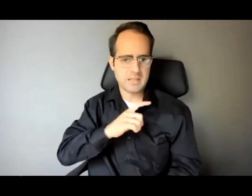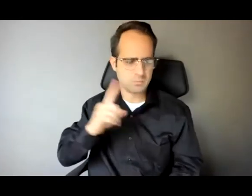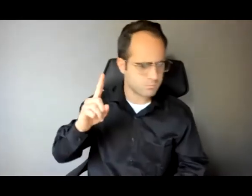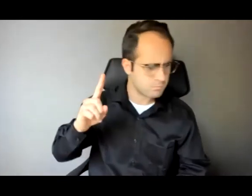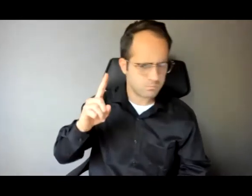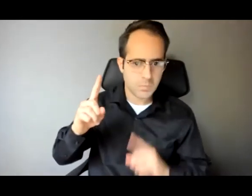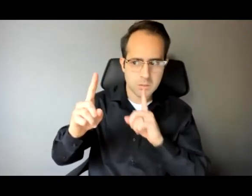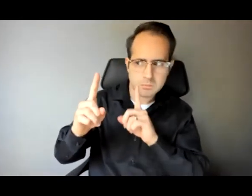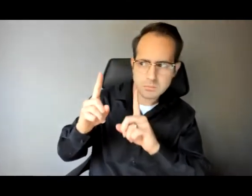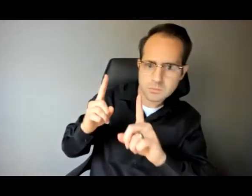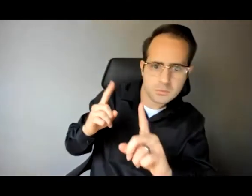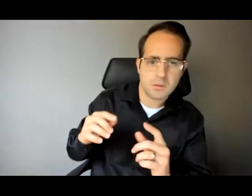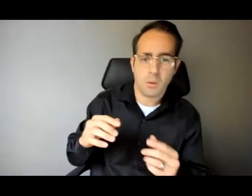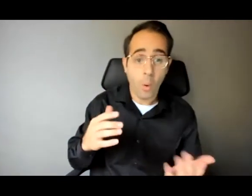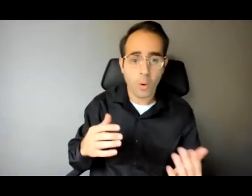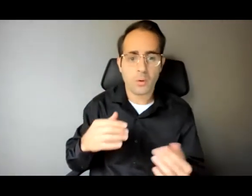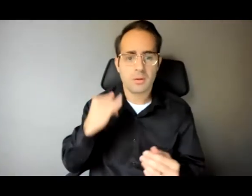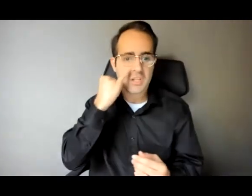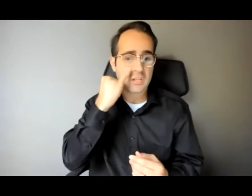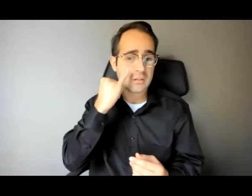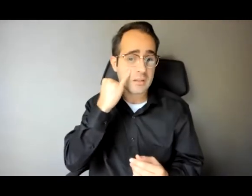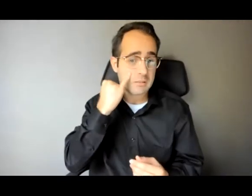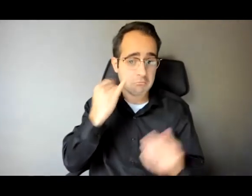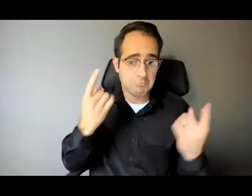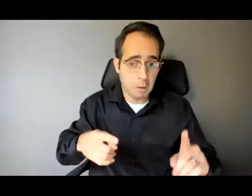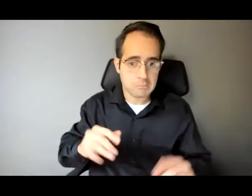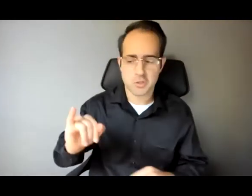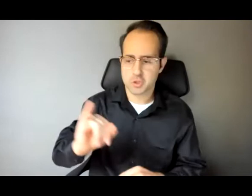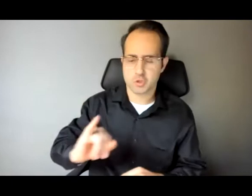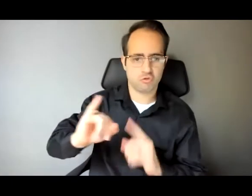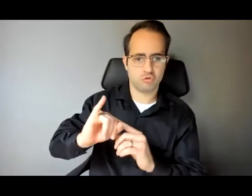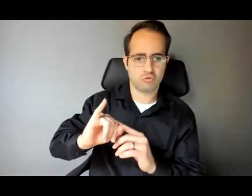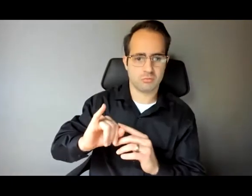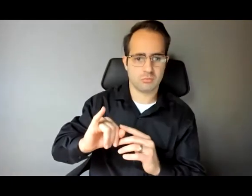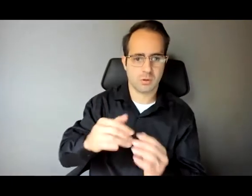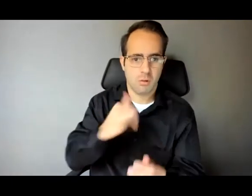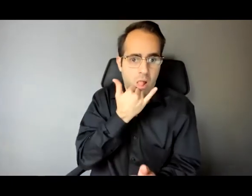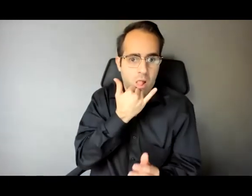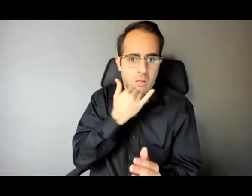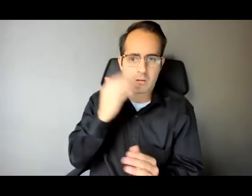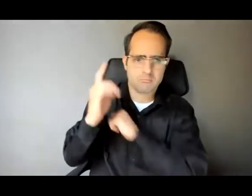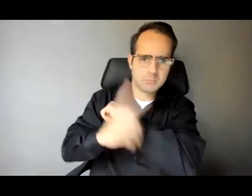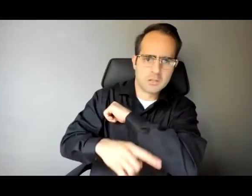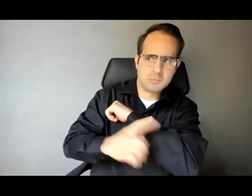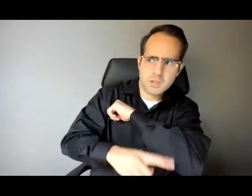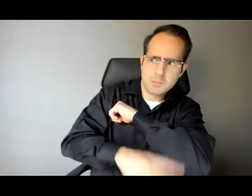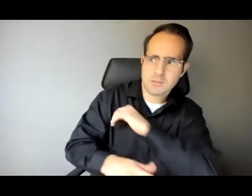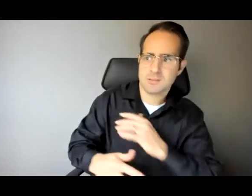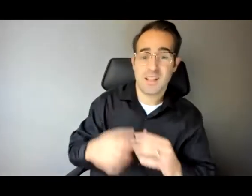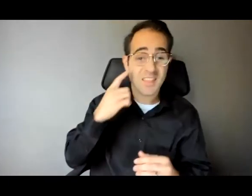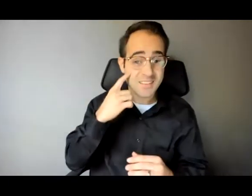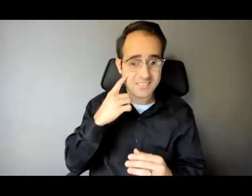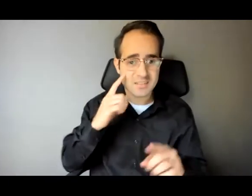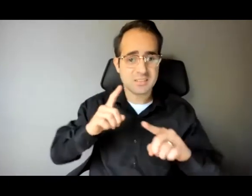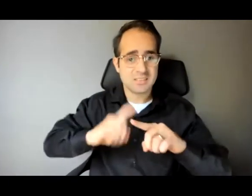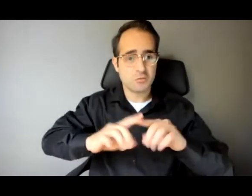your insurance, if you use it incorrectly, you get penalized. Like think of how many places in your life where if you don't accomplish something, the